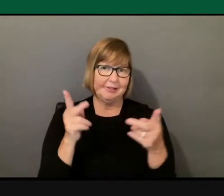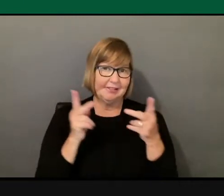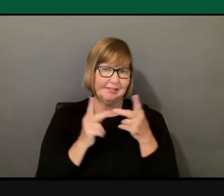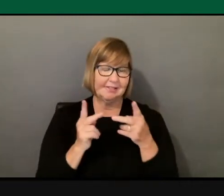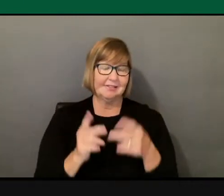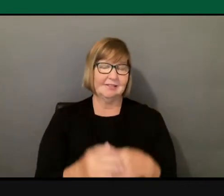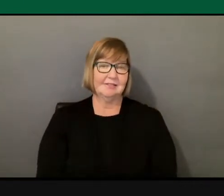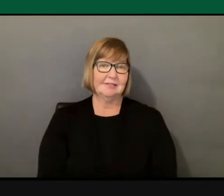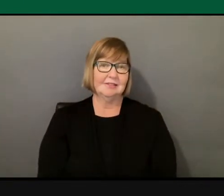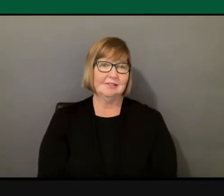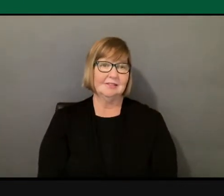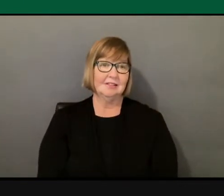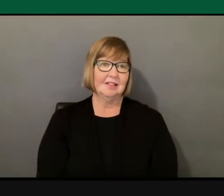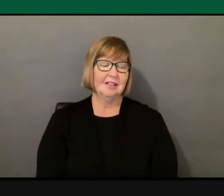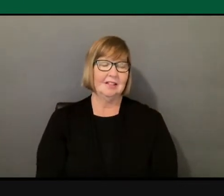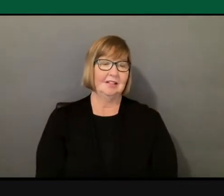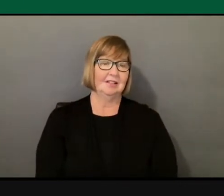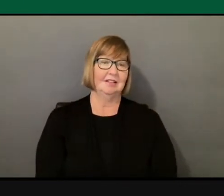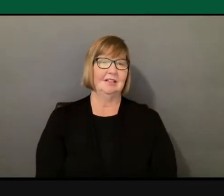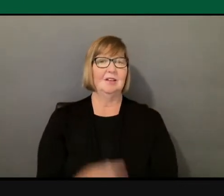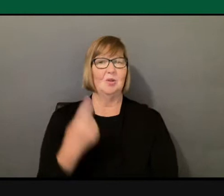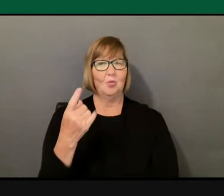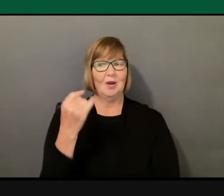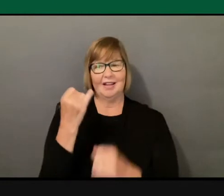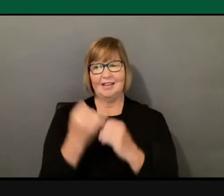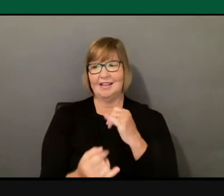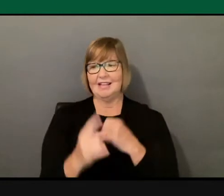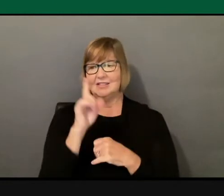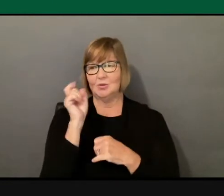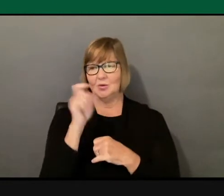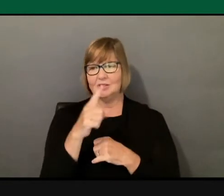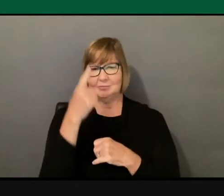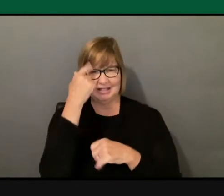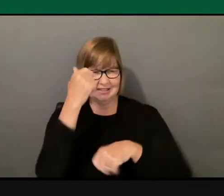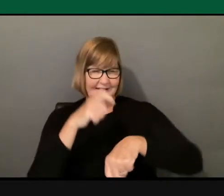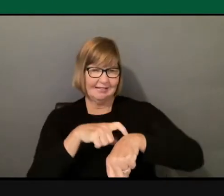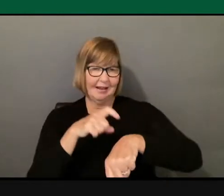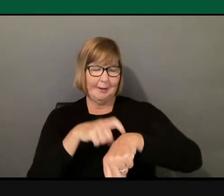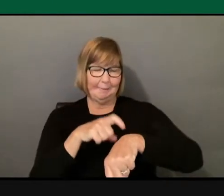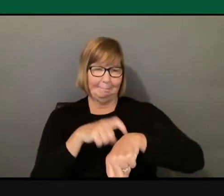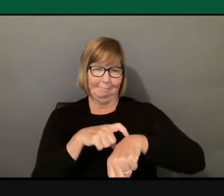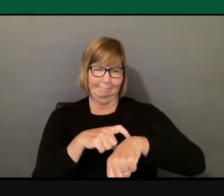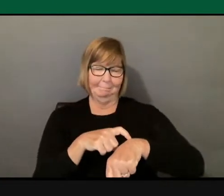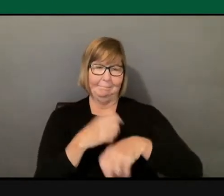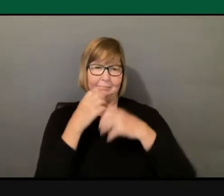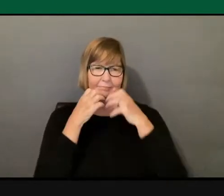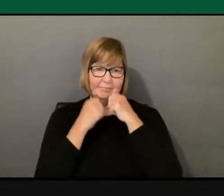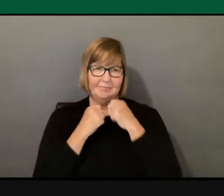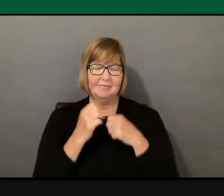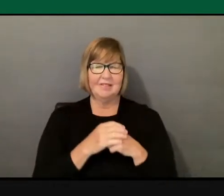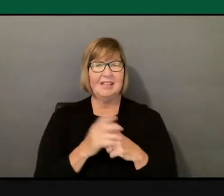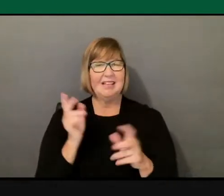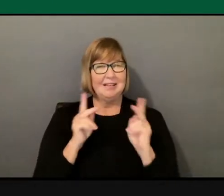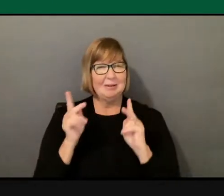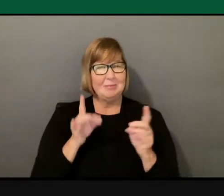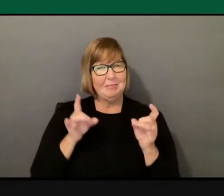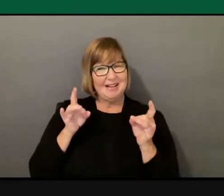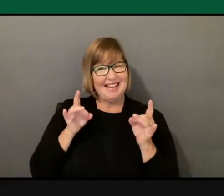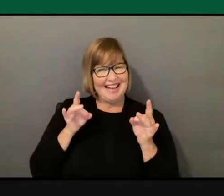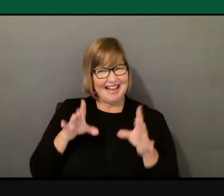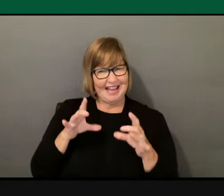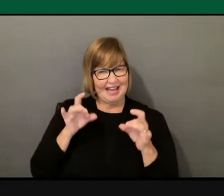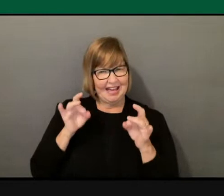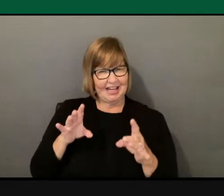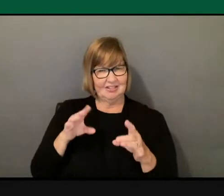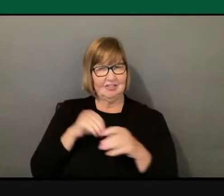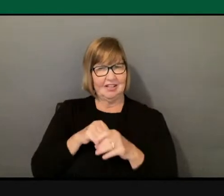And then one last question in the interest of time here from the audience is, people with hatred in their hearts have existed